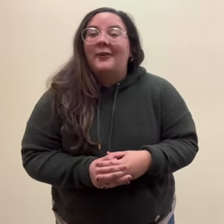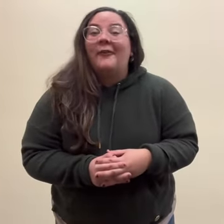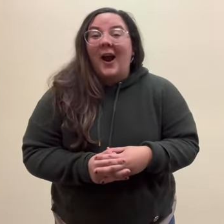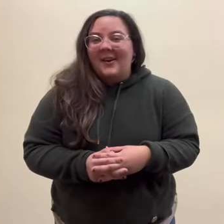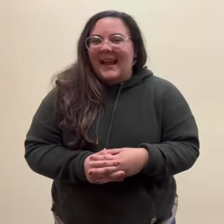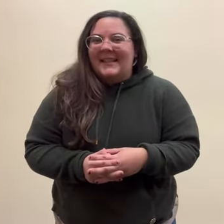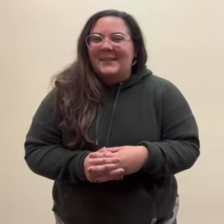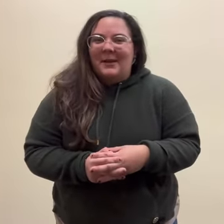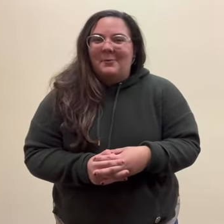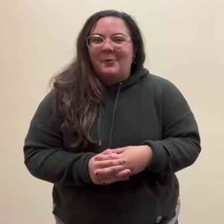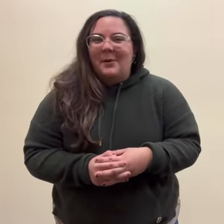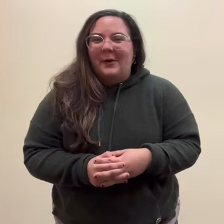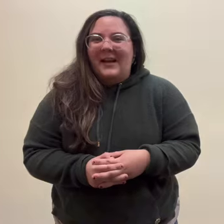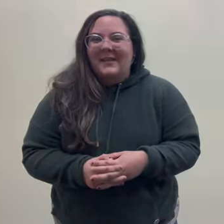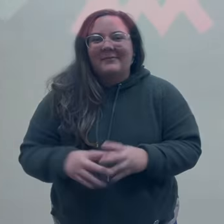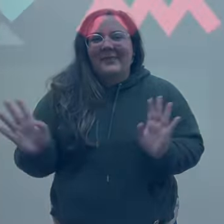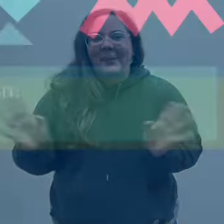for our next mini movement break. Goodbye!